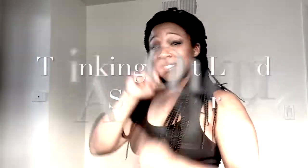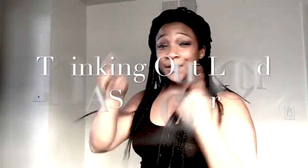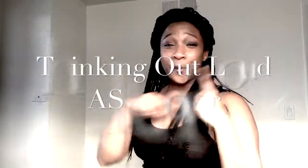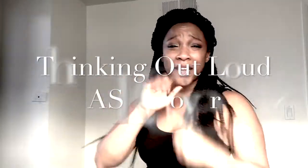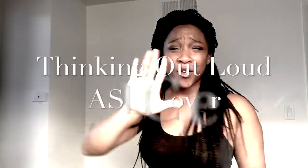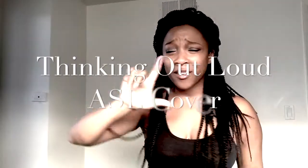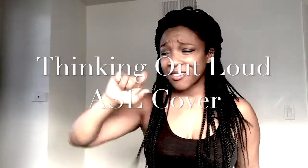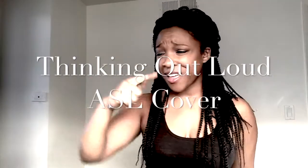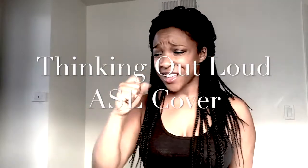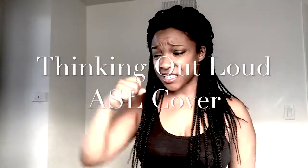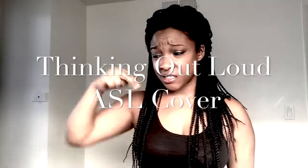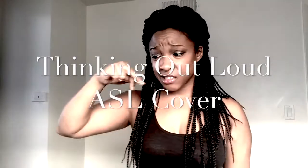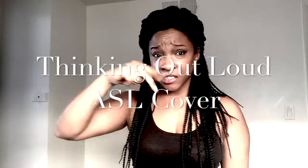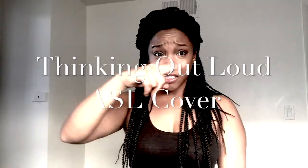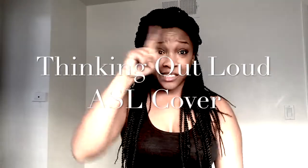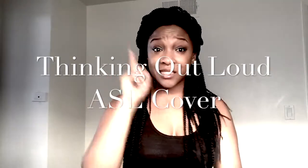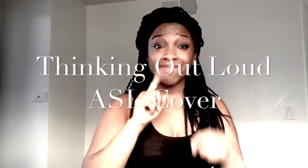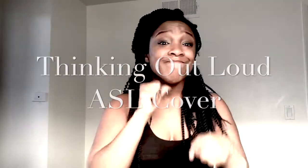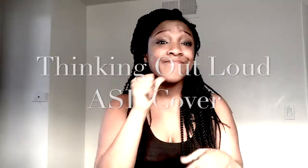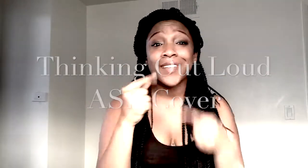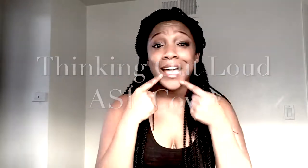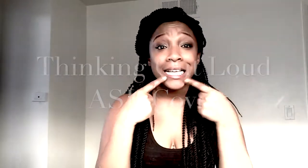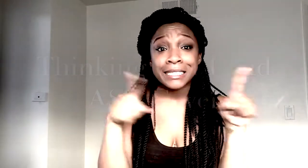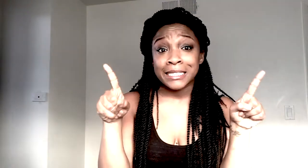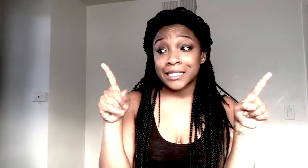When your legs don't work like they used to before